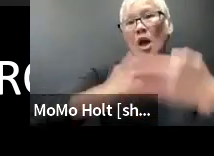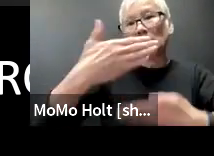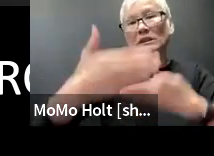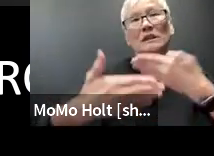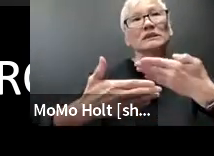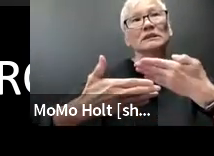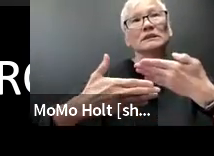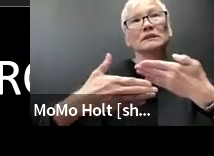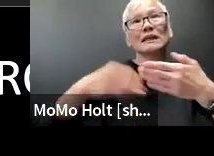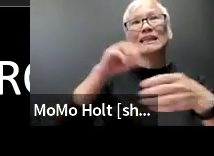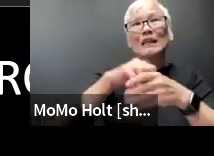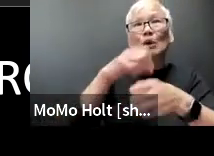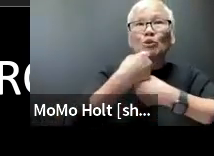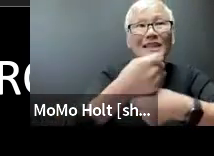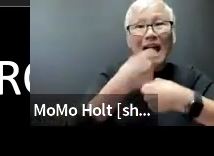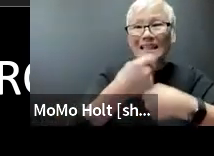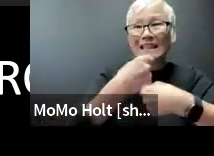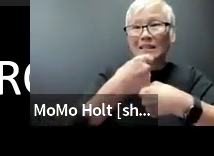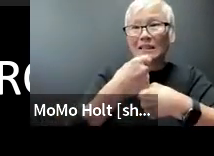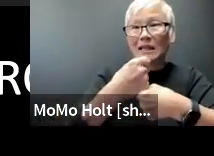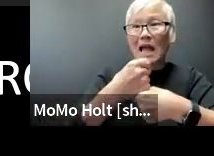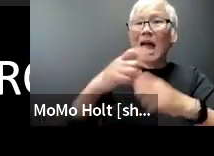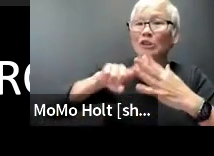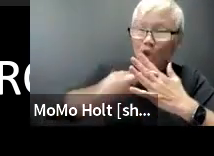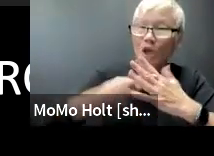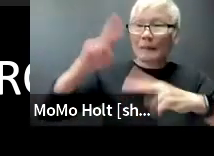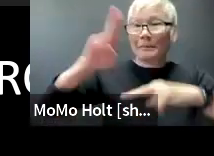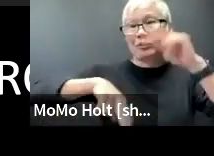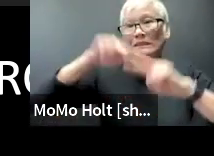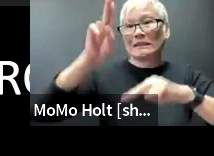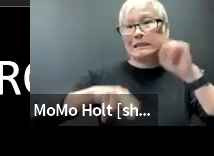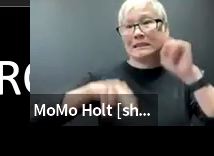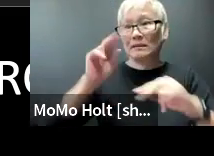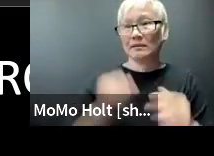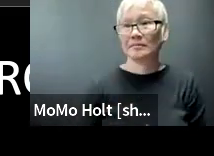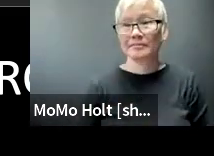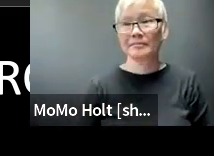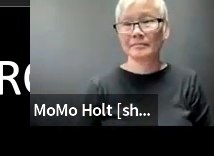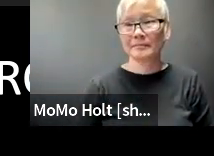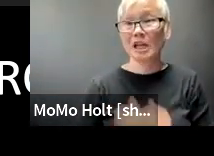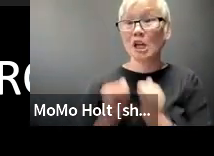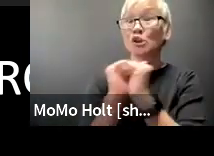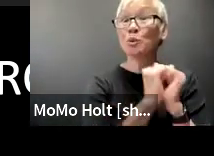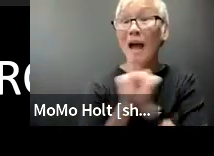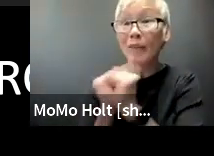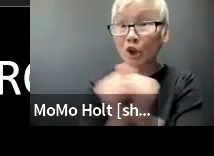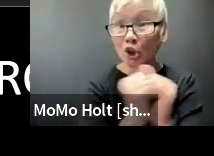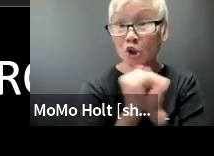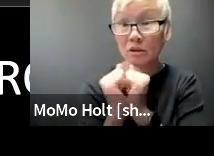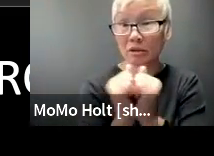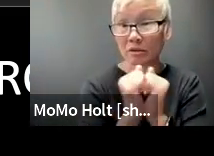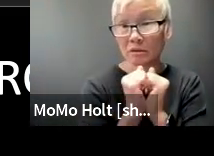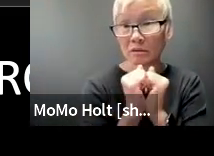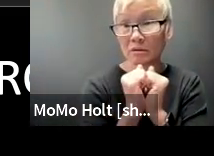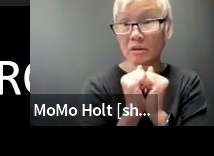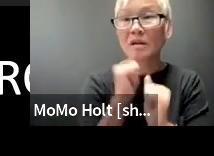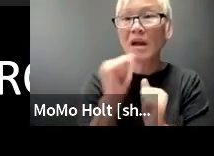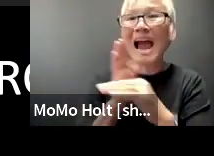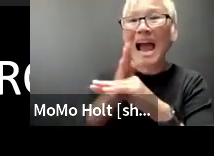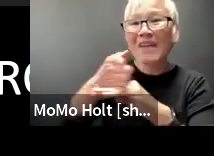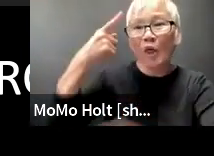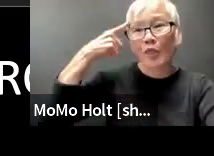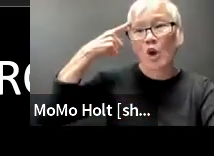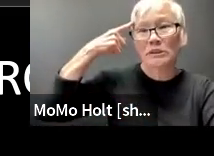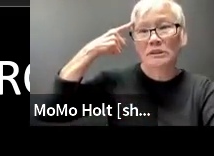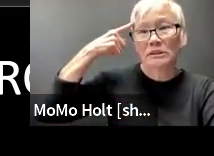people who are in the process need to be involved in the creation and the start of this building process doing it